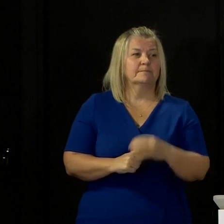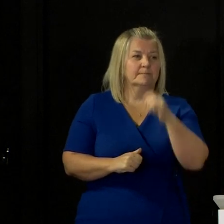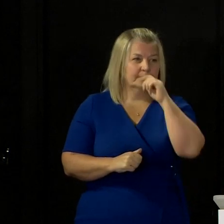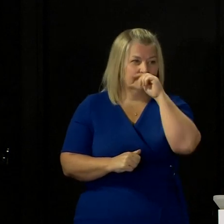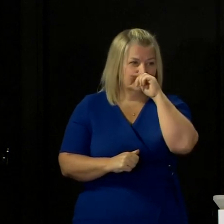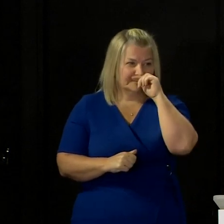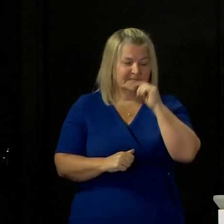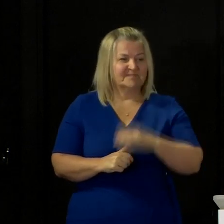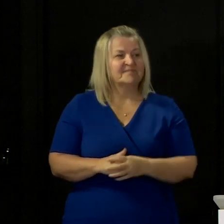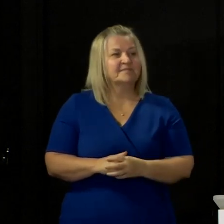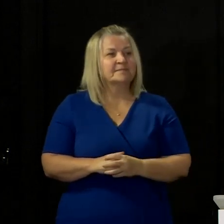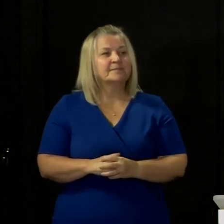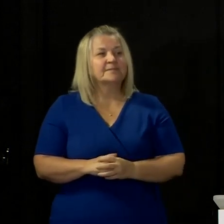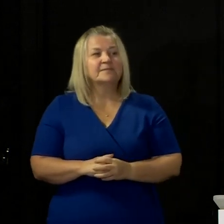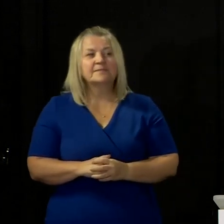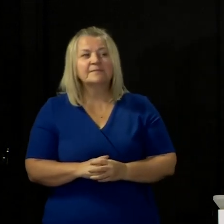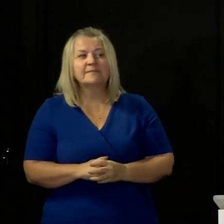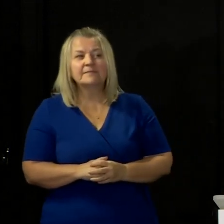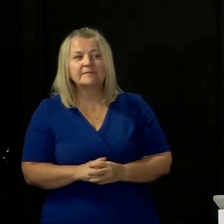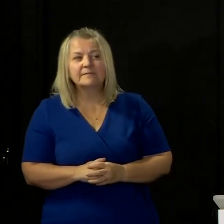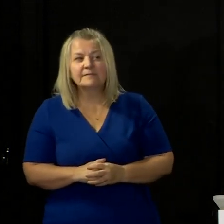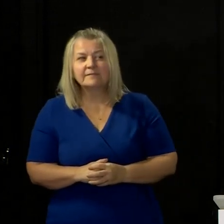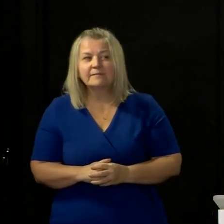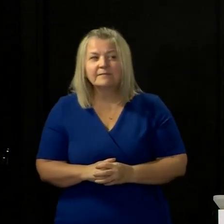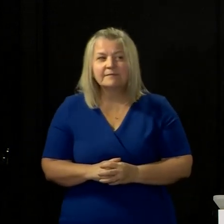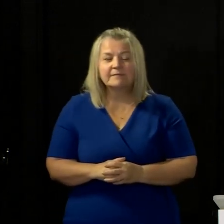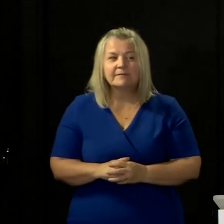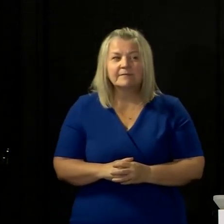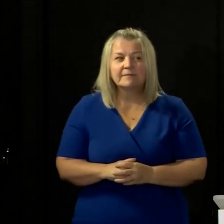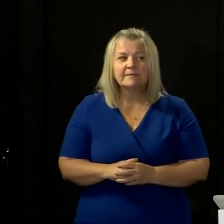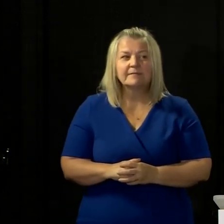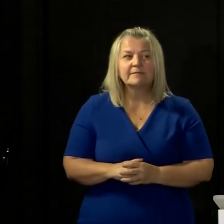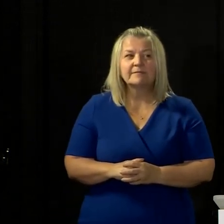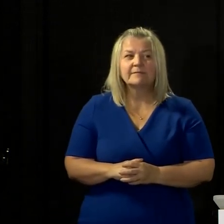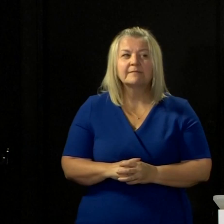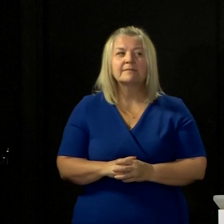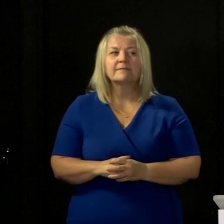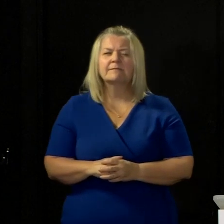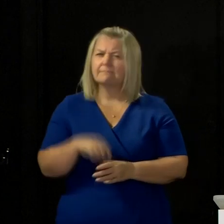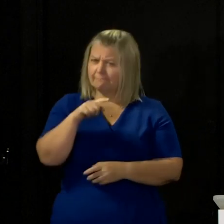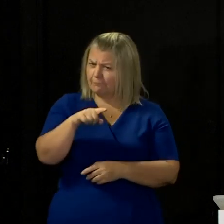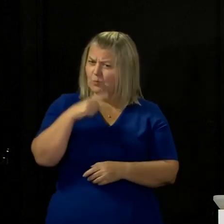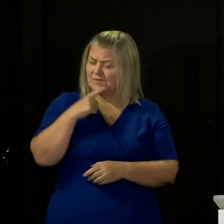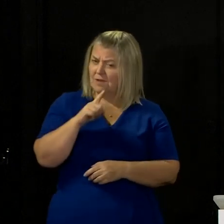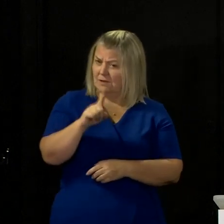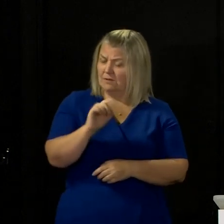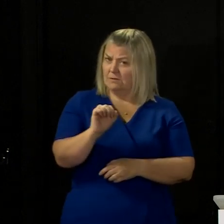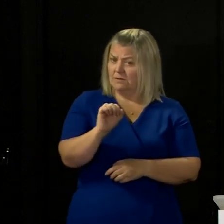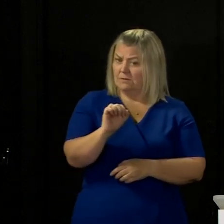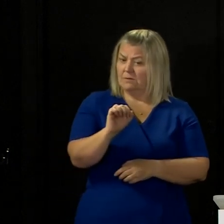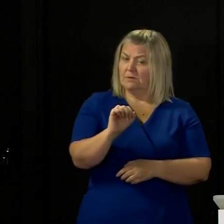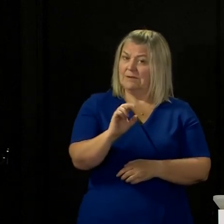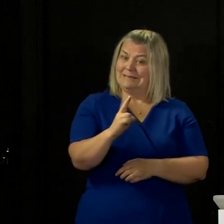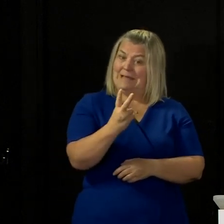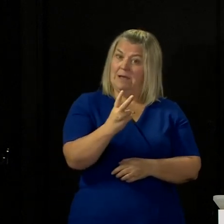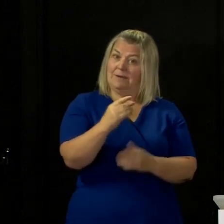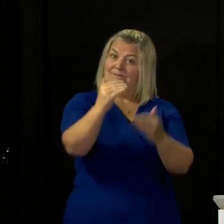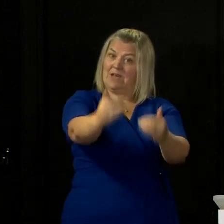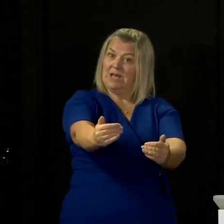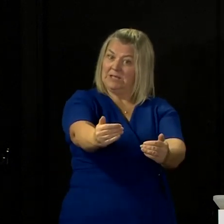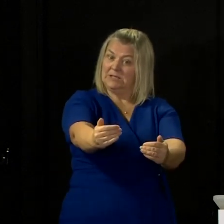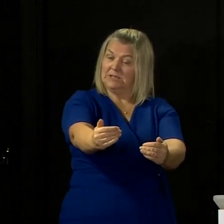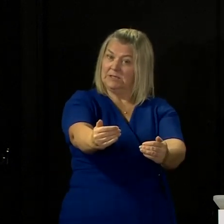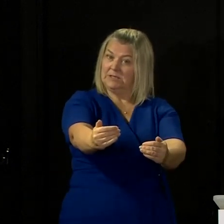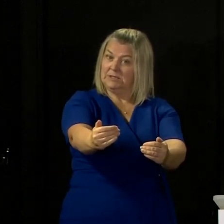Thank you, First Minister. On your optimism about possibly moving to phase two, can I just confirm it's the case then that none of the indicators